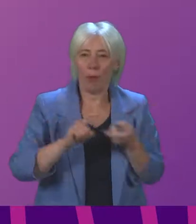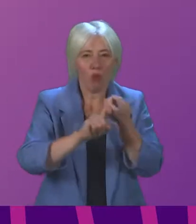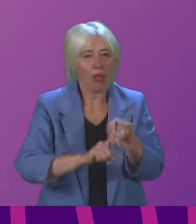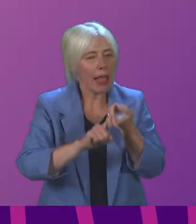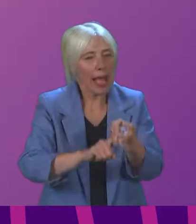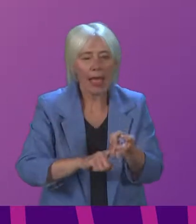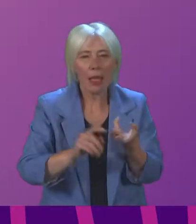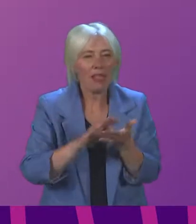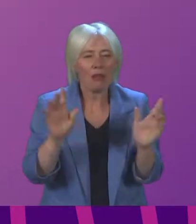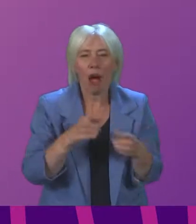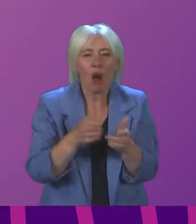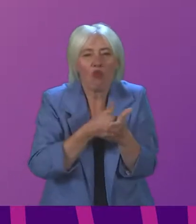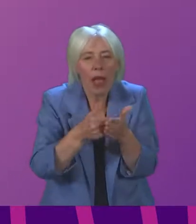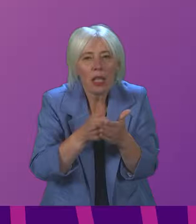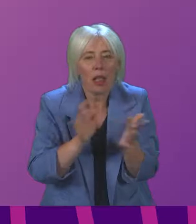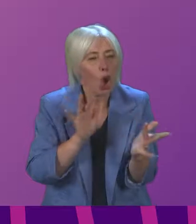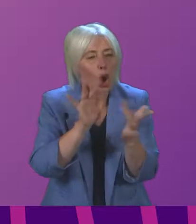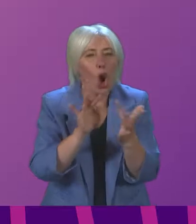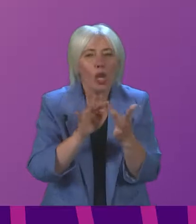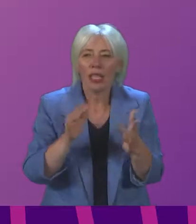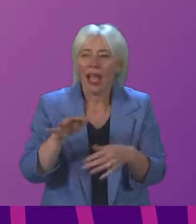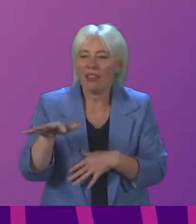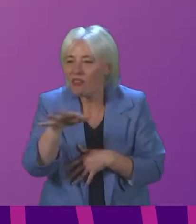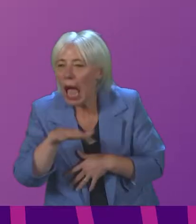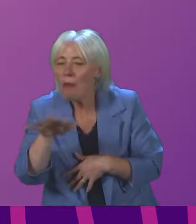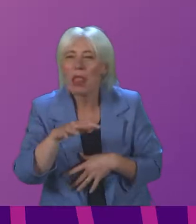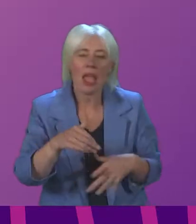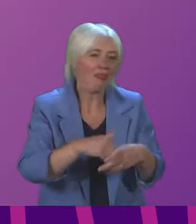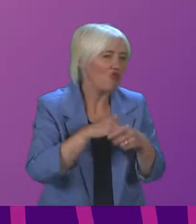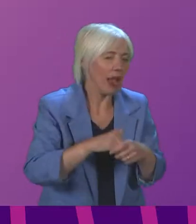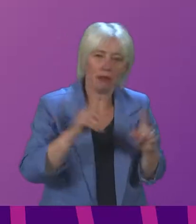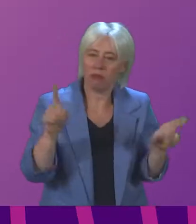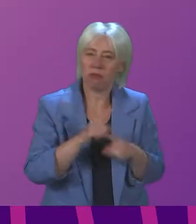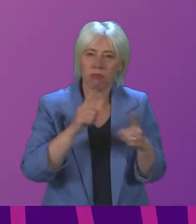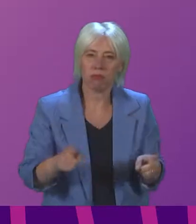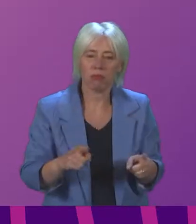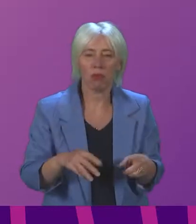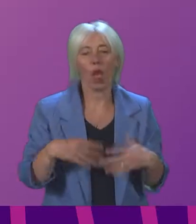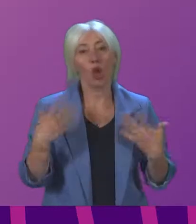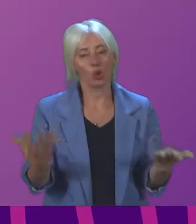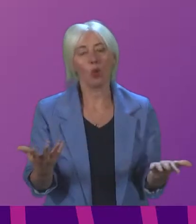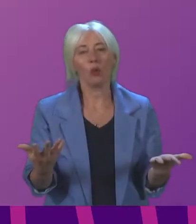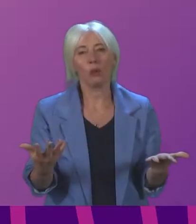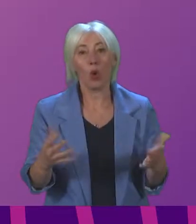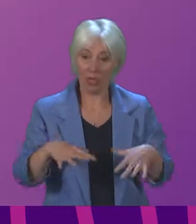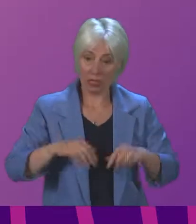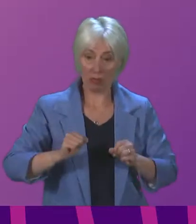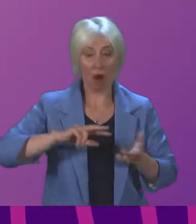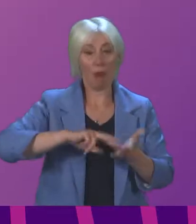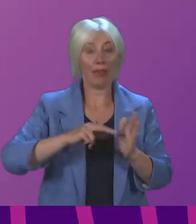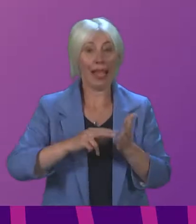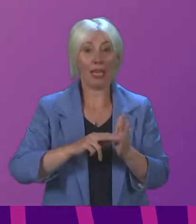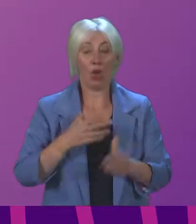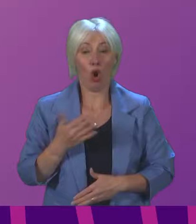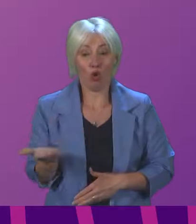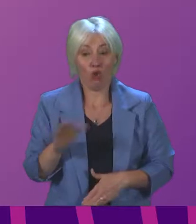could not keep in regular contact with their family members and friends. So it is important that while we start the planning on our recovery